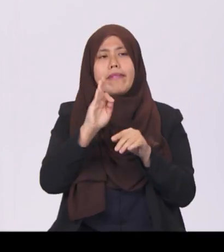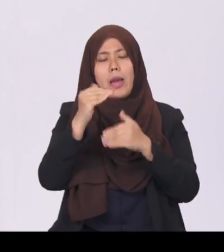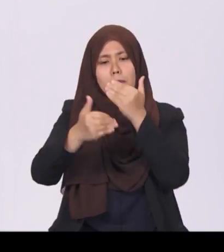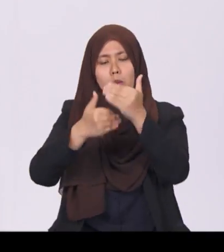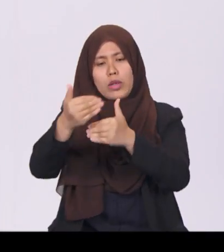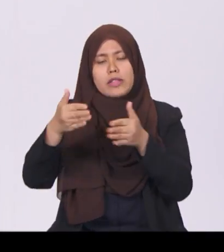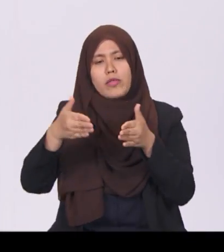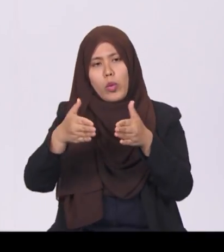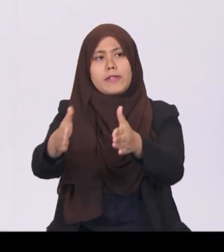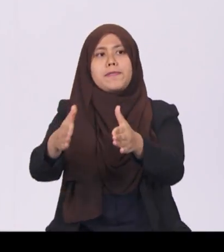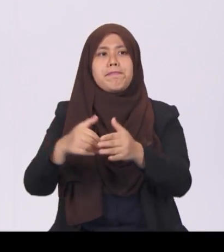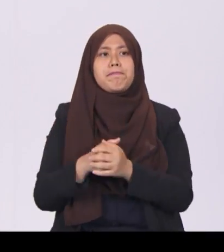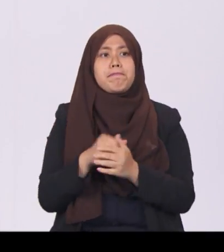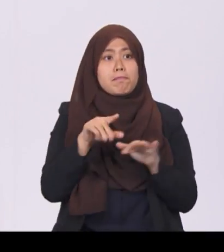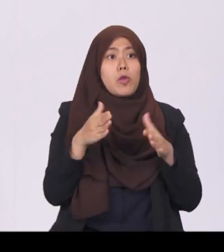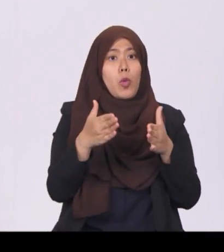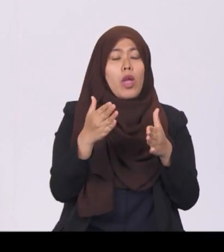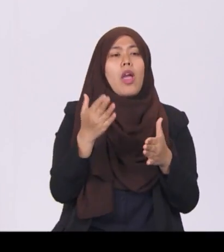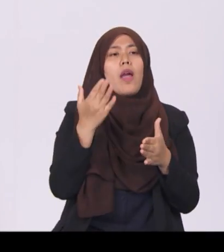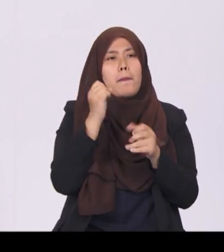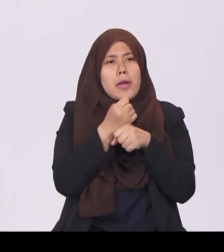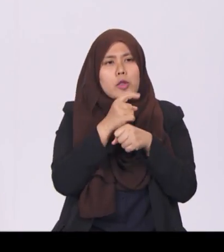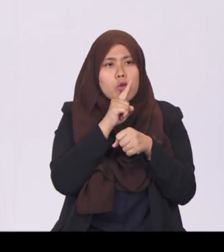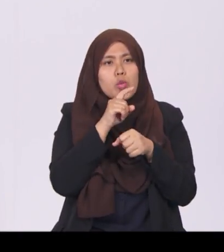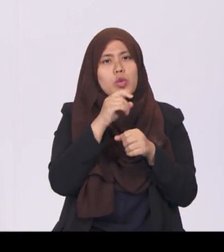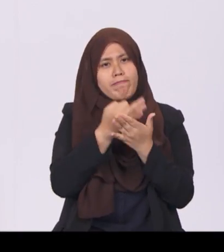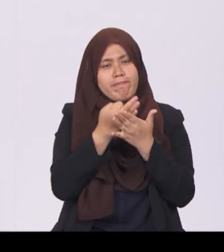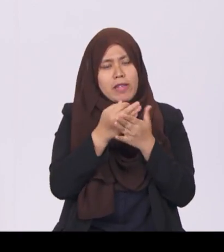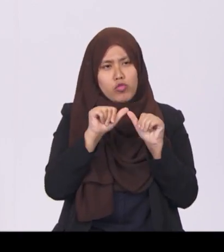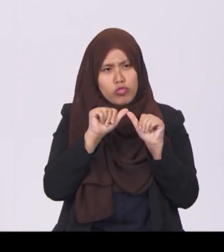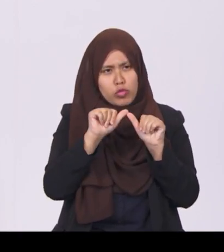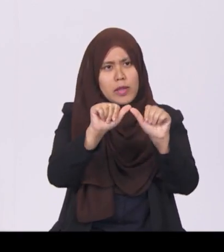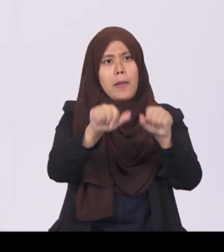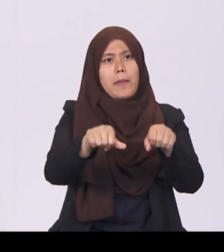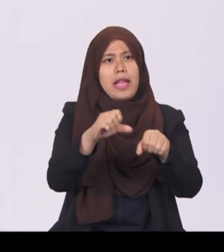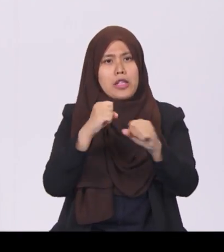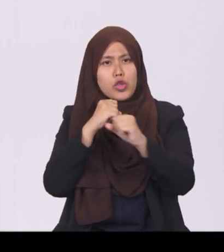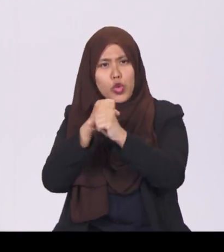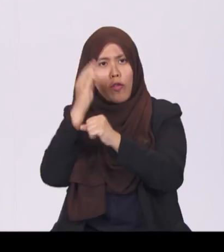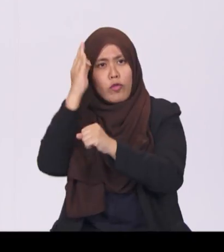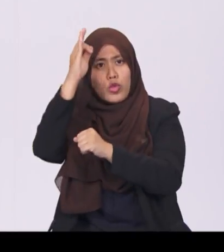ensure a fiscally sustainable and secure future for ourselves and our children.